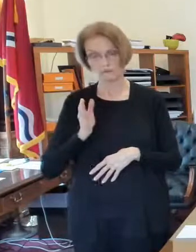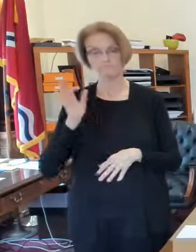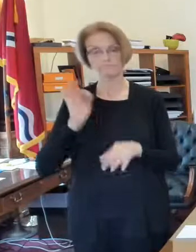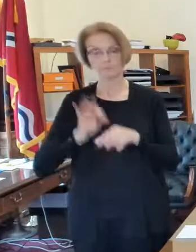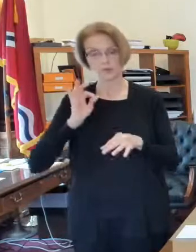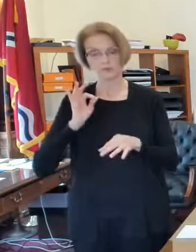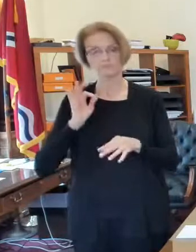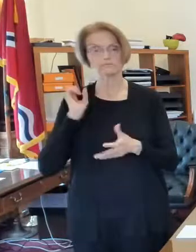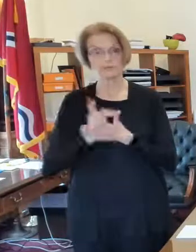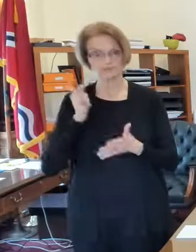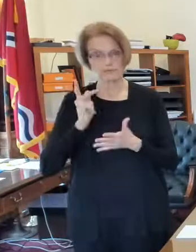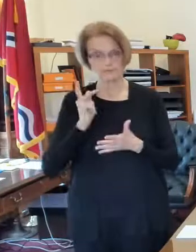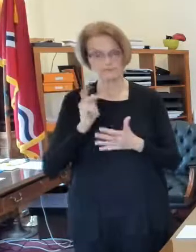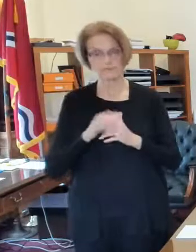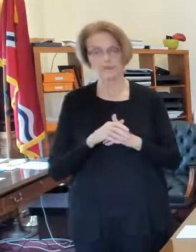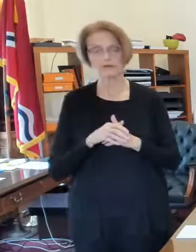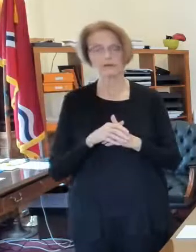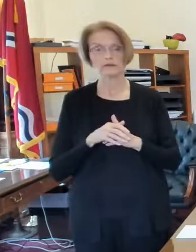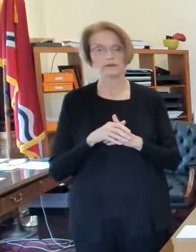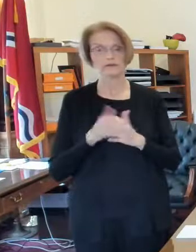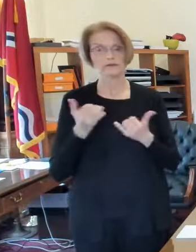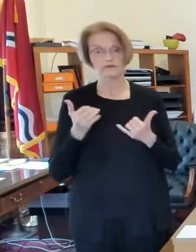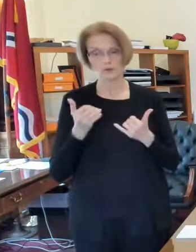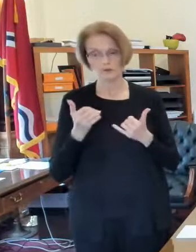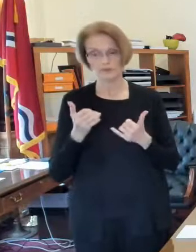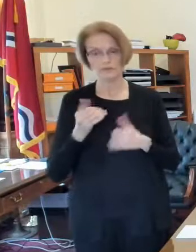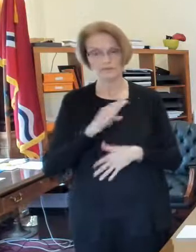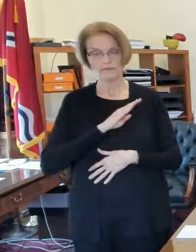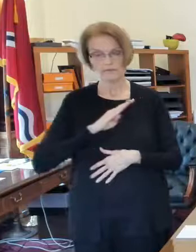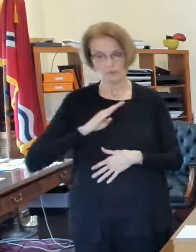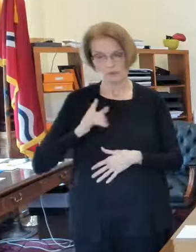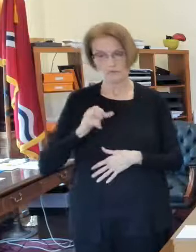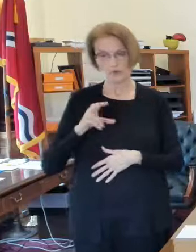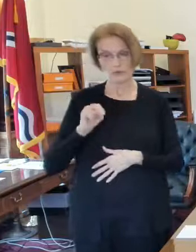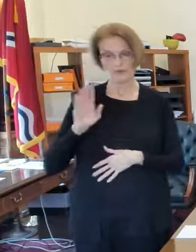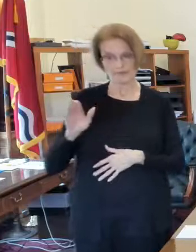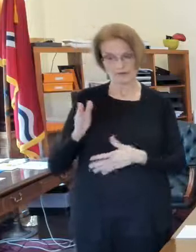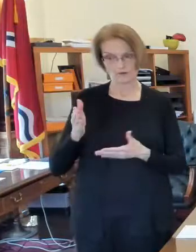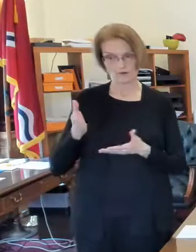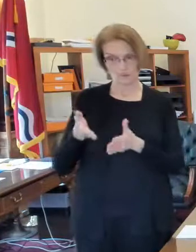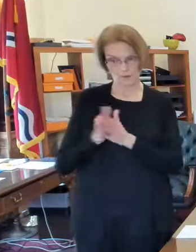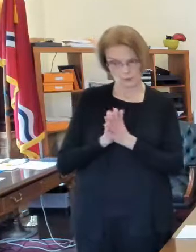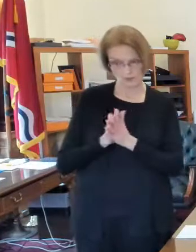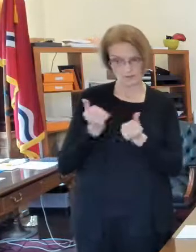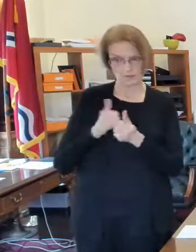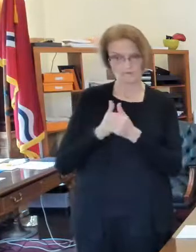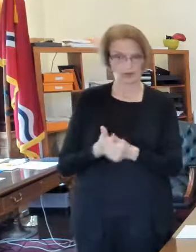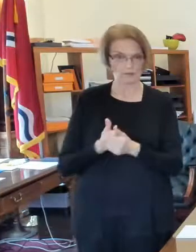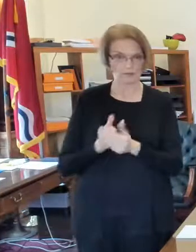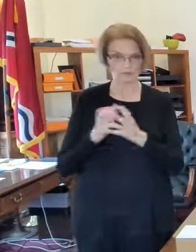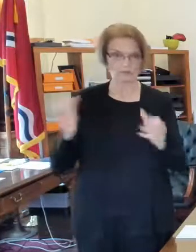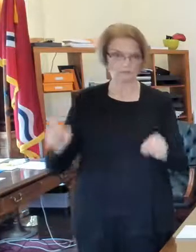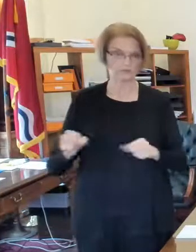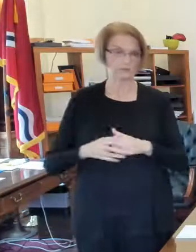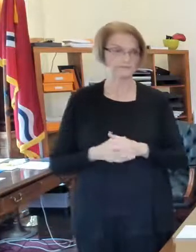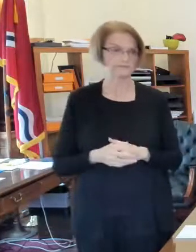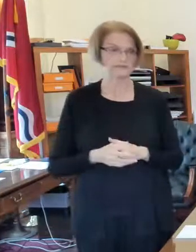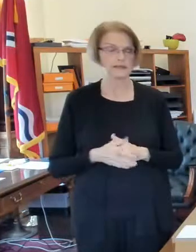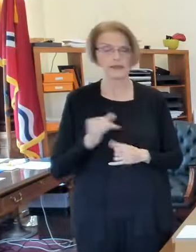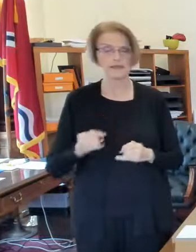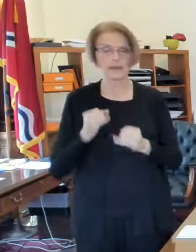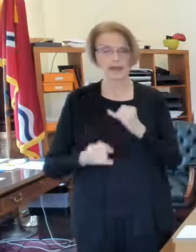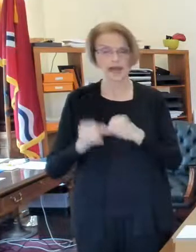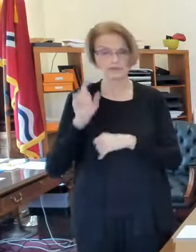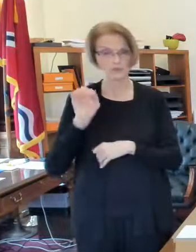um and so we're trying to take the board of aldermen's uh requests into consideration to the extent possible so the last